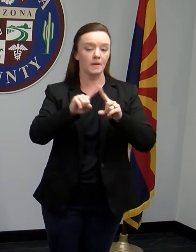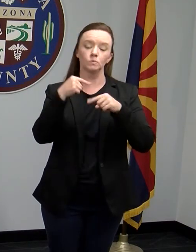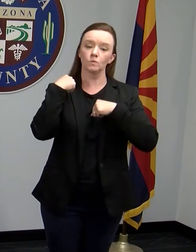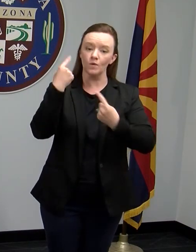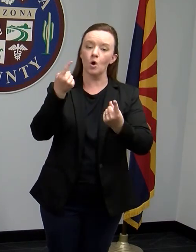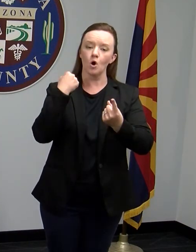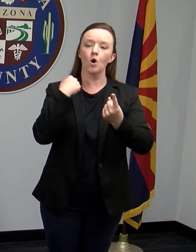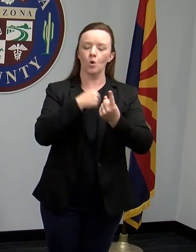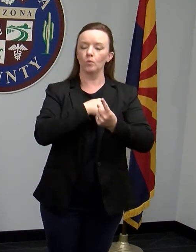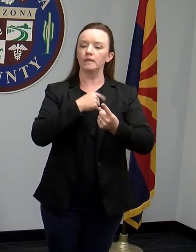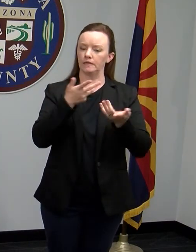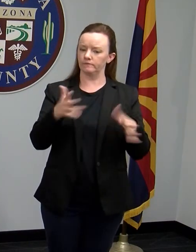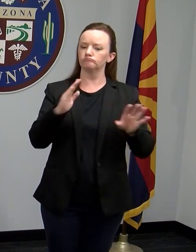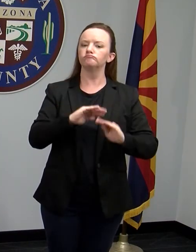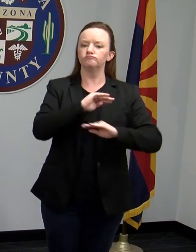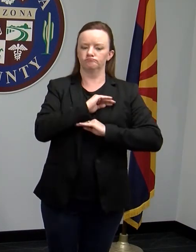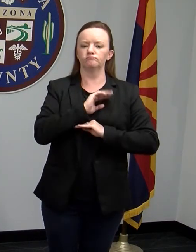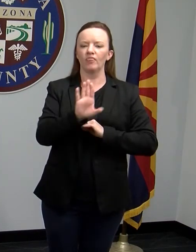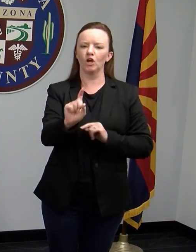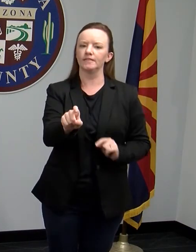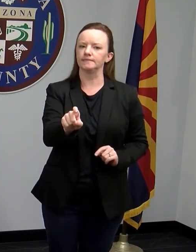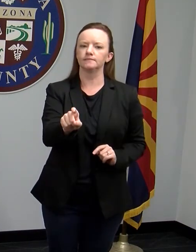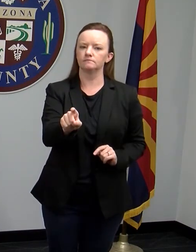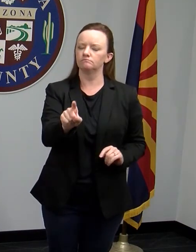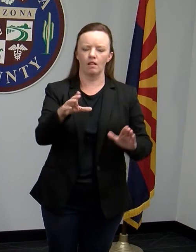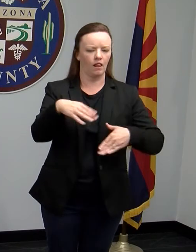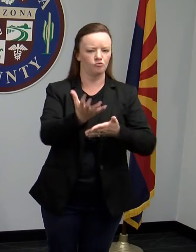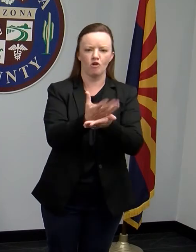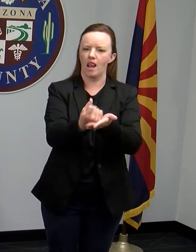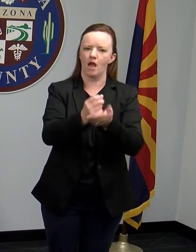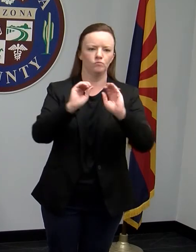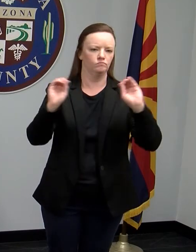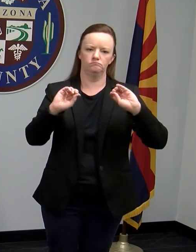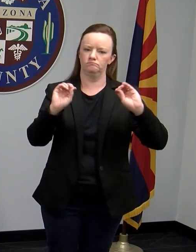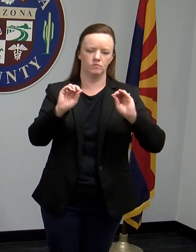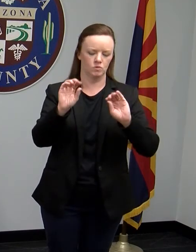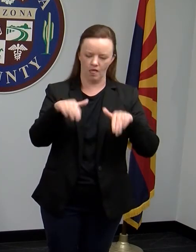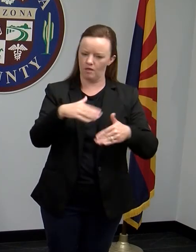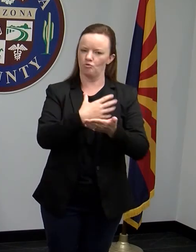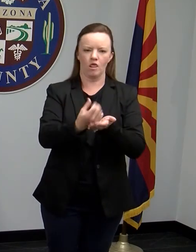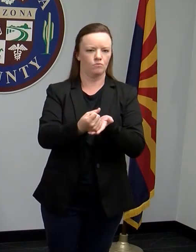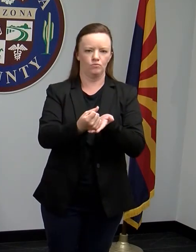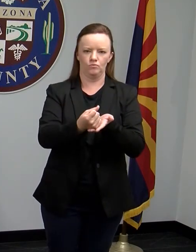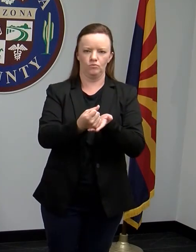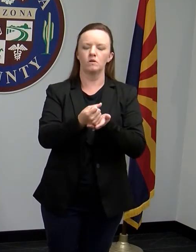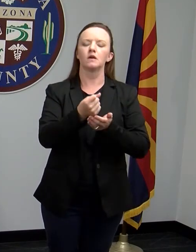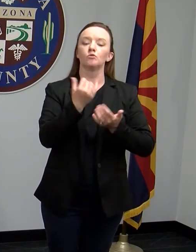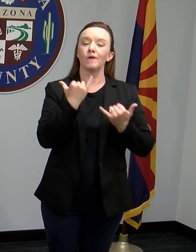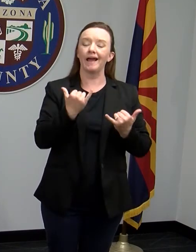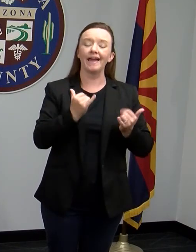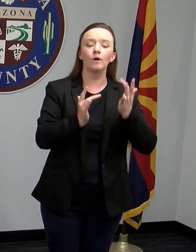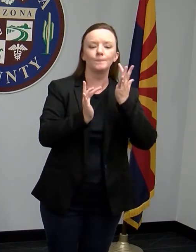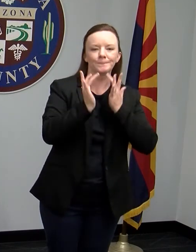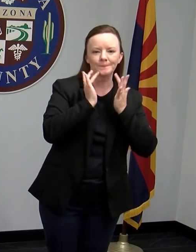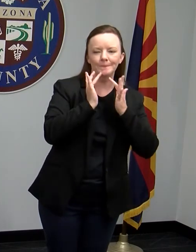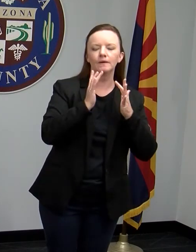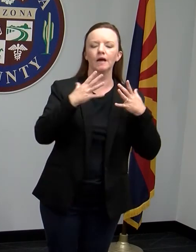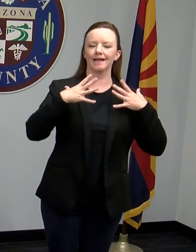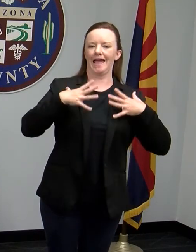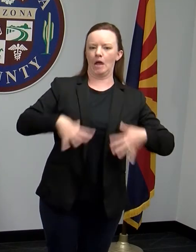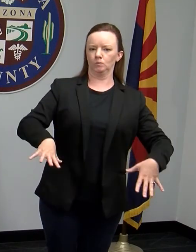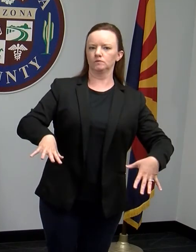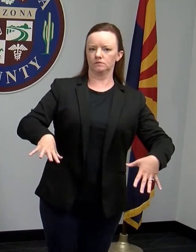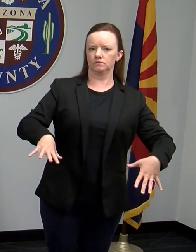meet their supply needs so that nobody has ran out of any critical PPE. We are very short currently on surgical gowns,